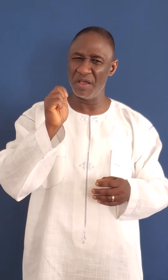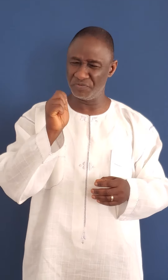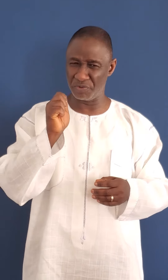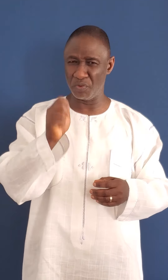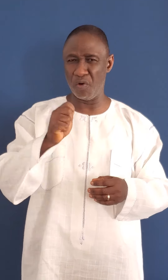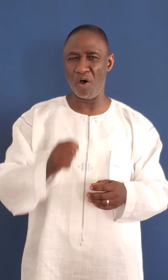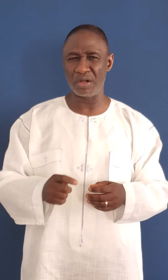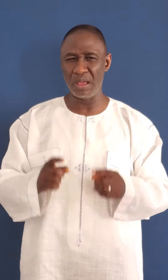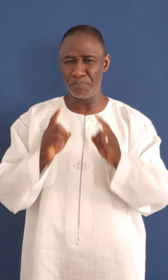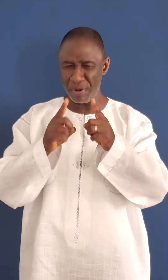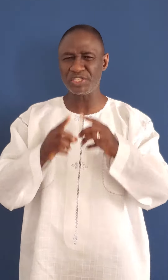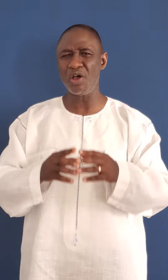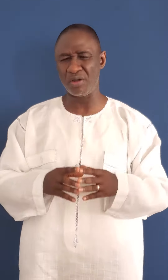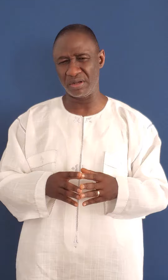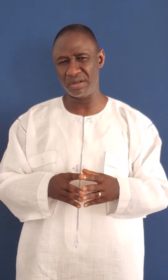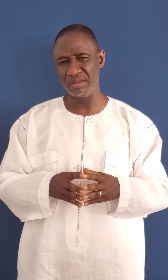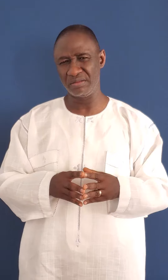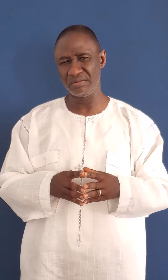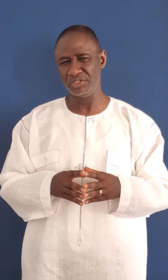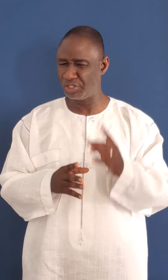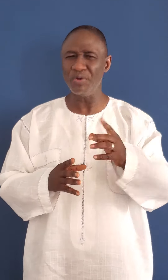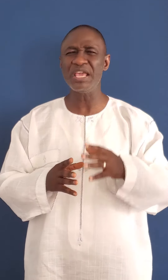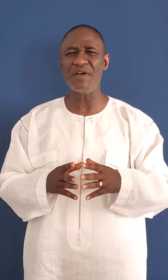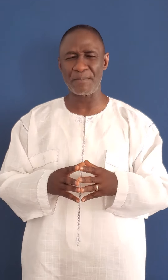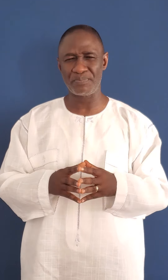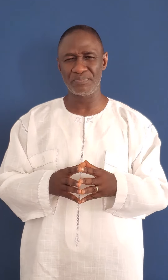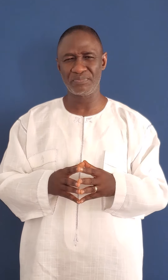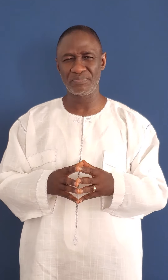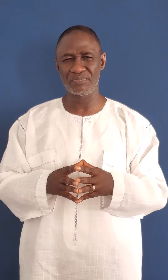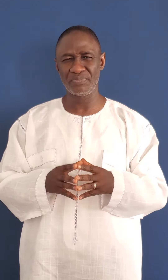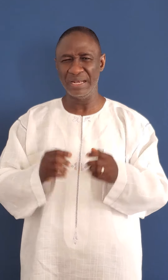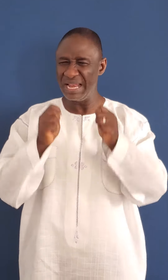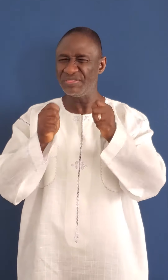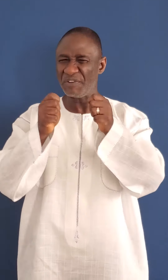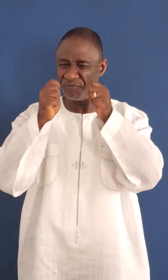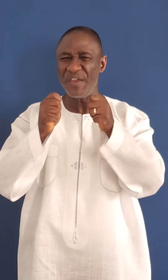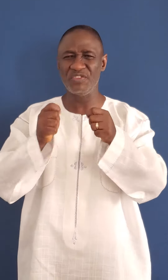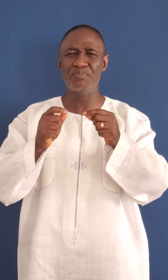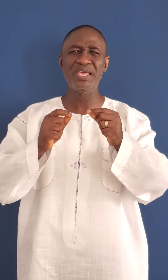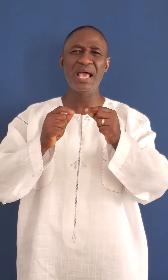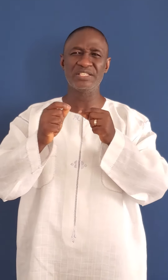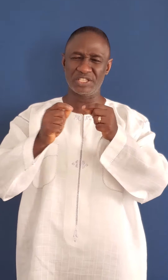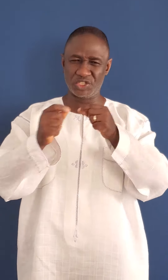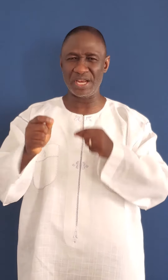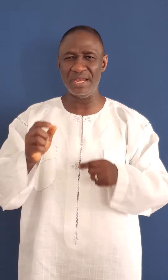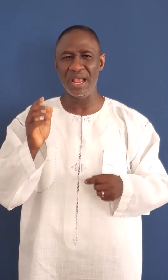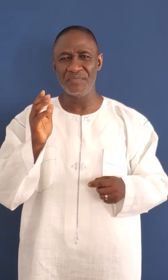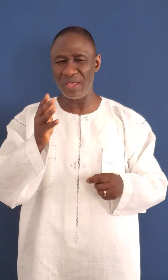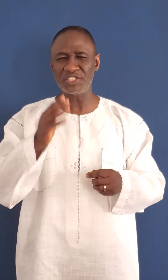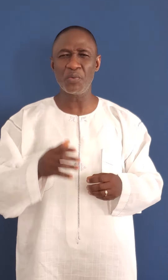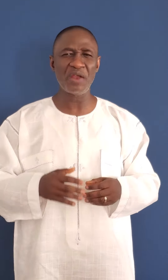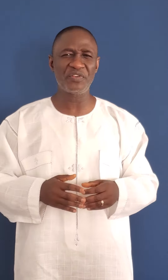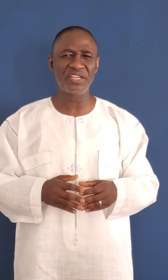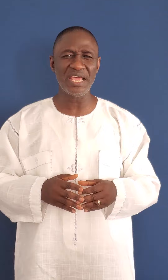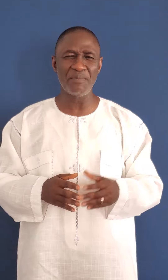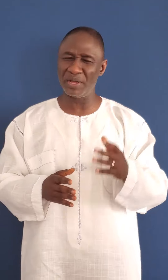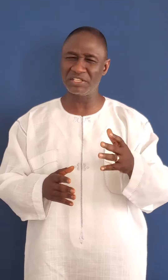the reward. Press on. Don't give up. Let that faith be sustained. That's the word for the day. I'm Pastor